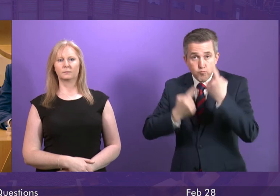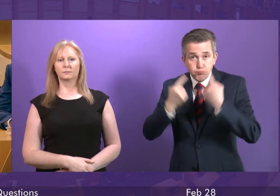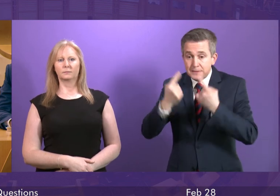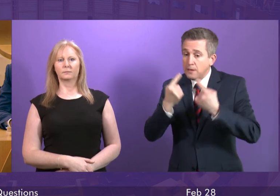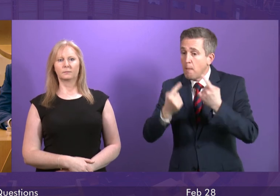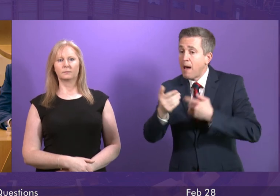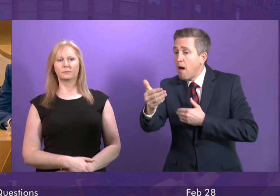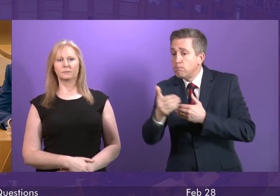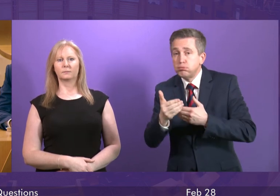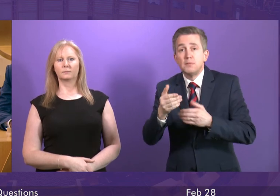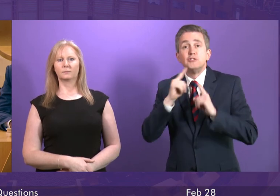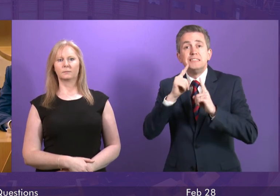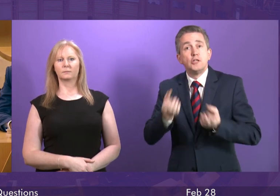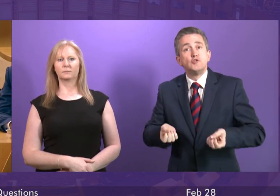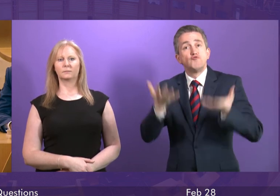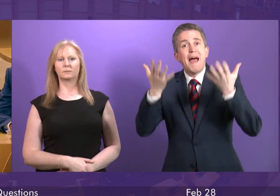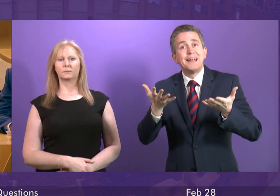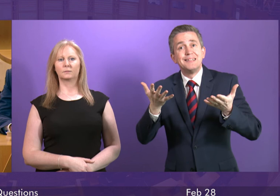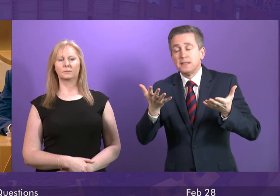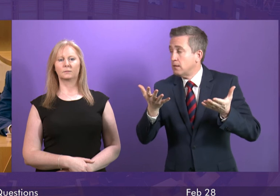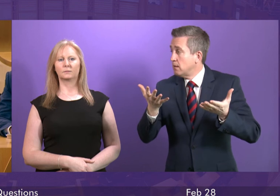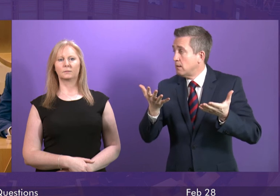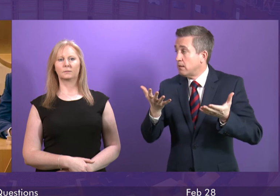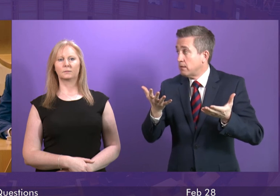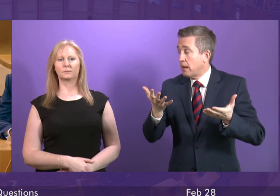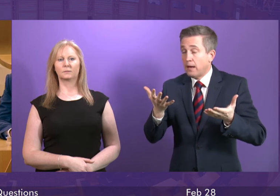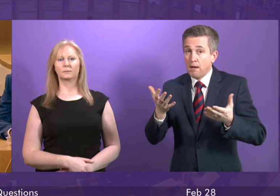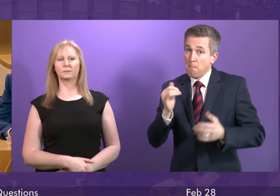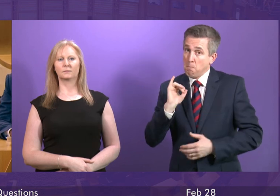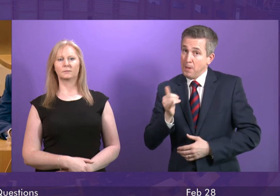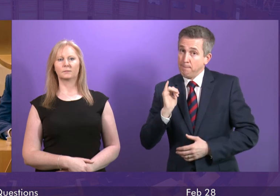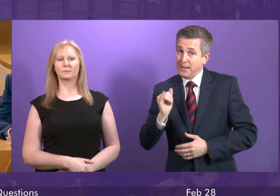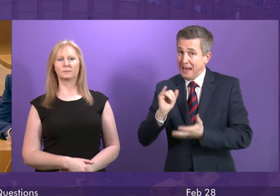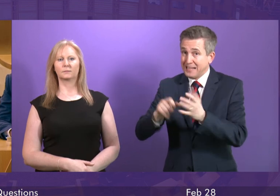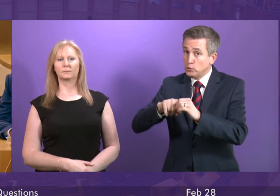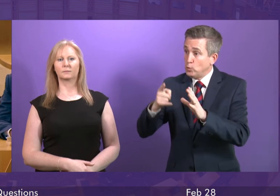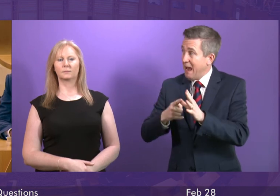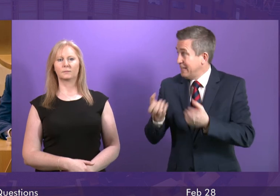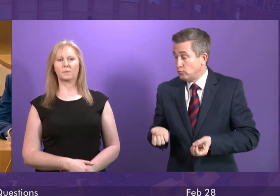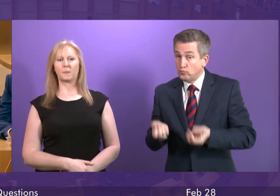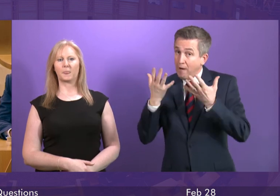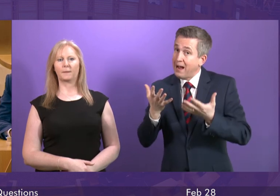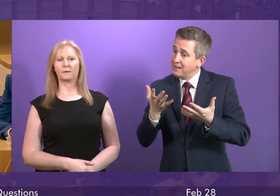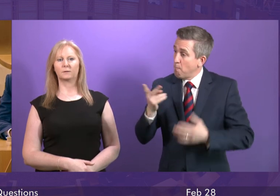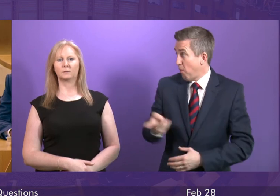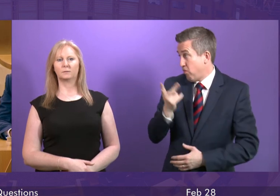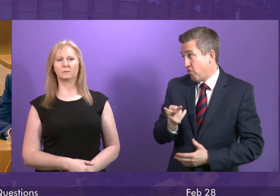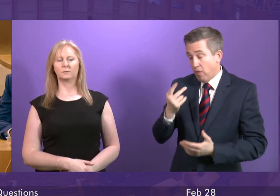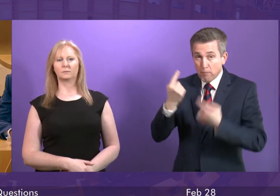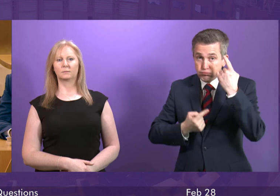action with some teachers, and now they have this additional worry that there could be strike action at SQA. What I think the Chamber would agree would be quite the worst time